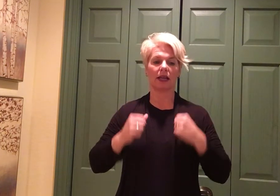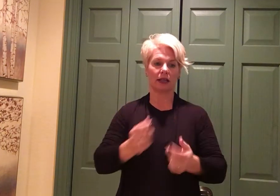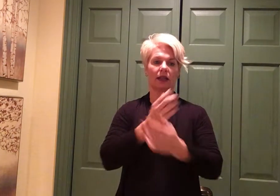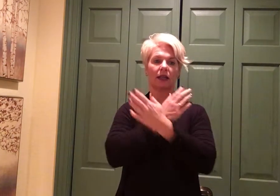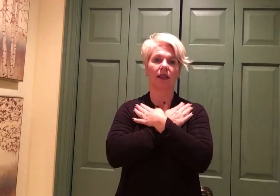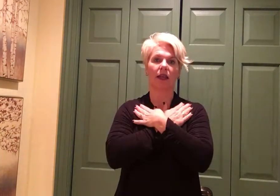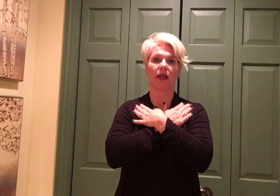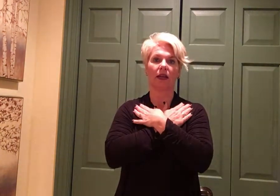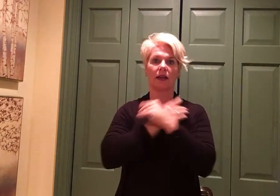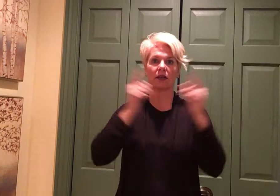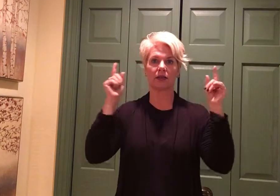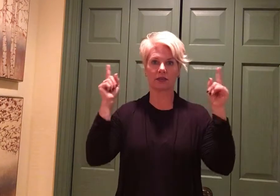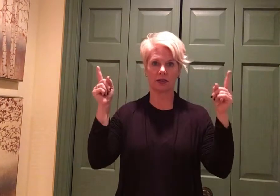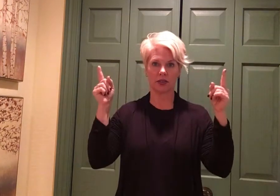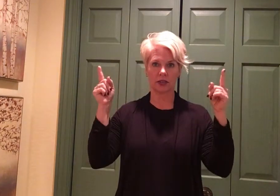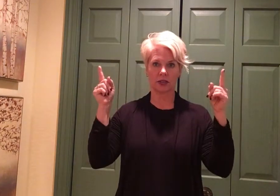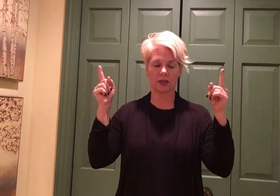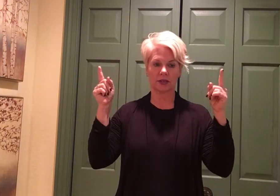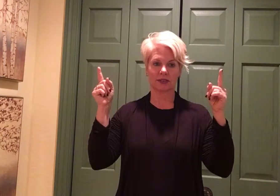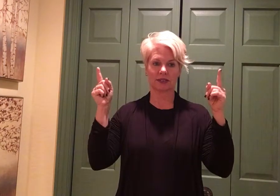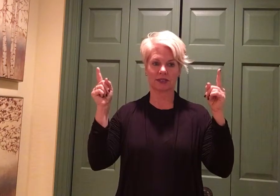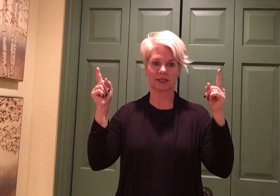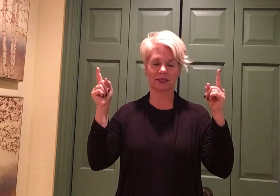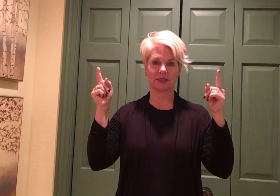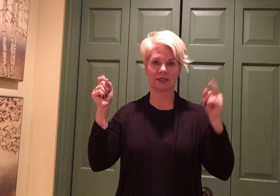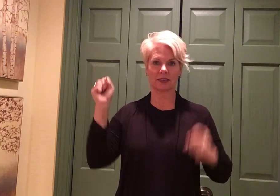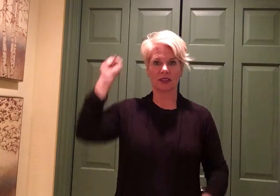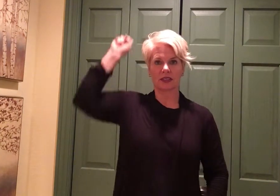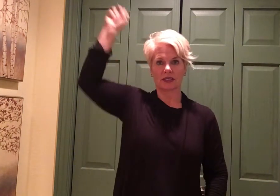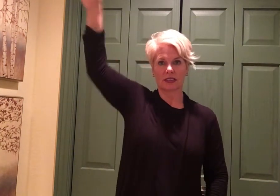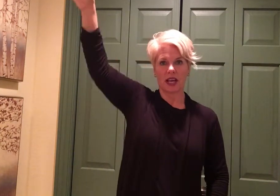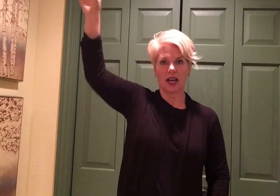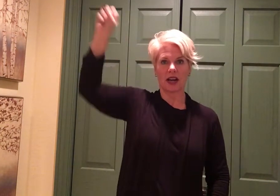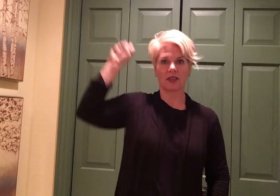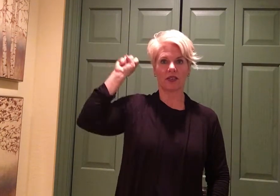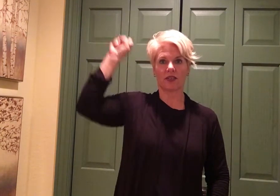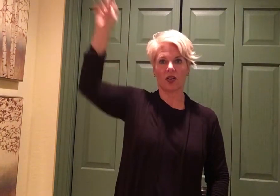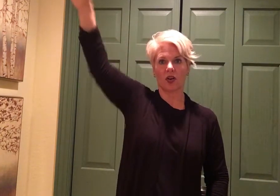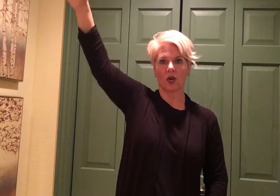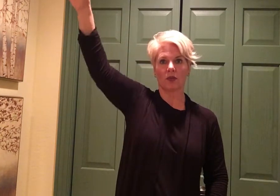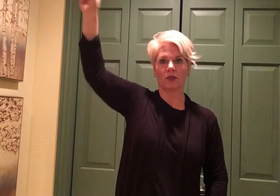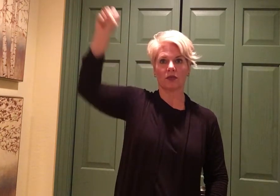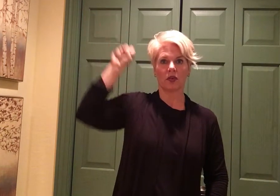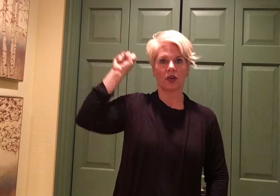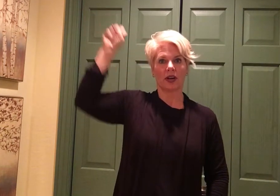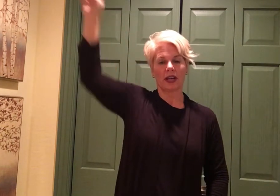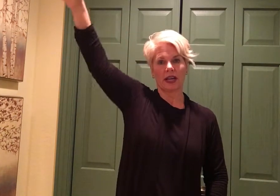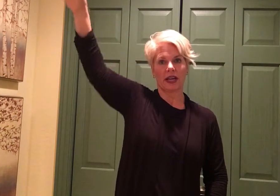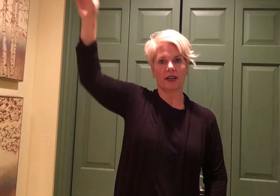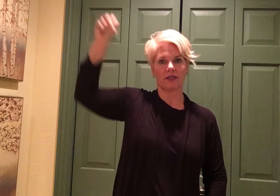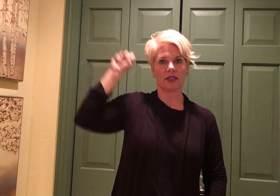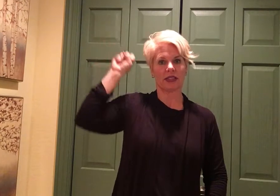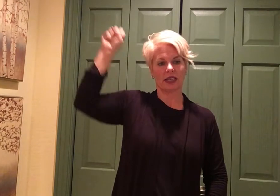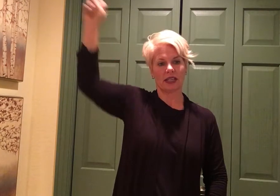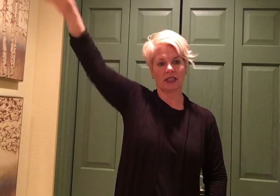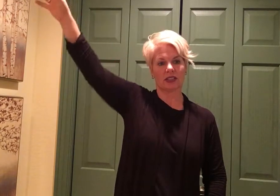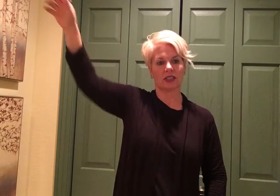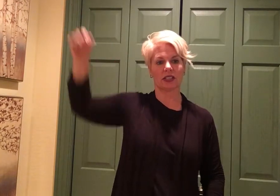love you. Star of hope for every nation,